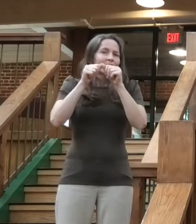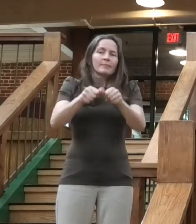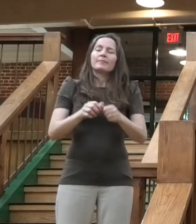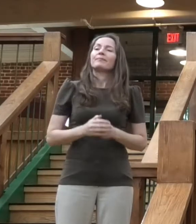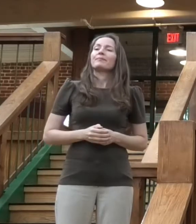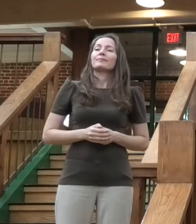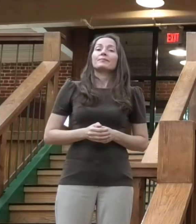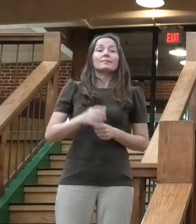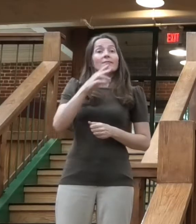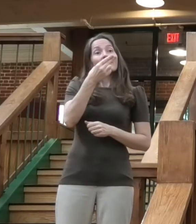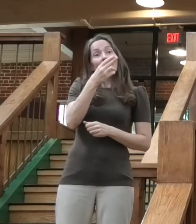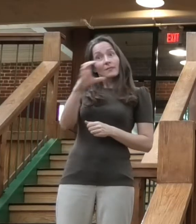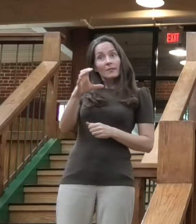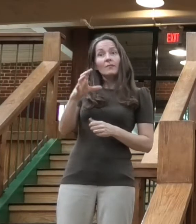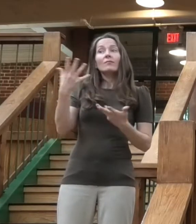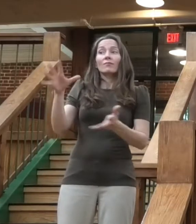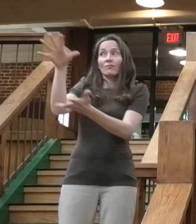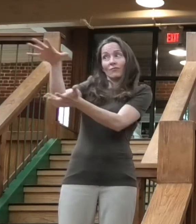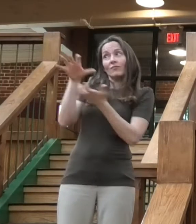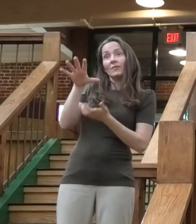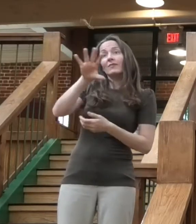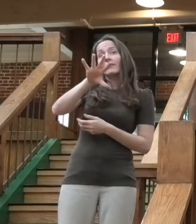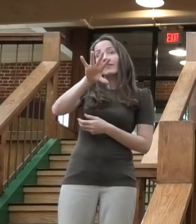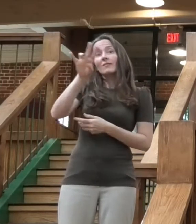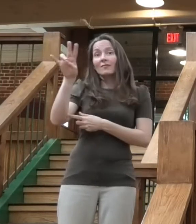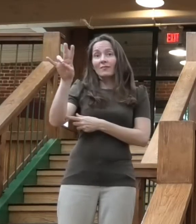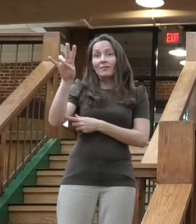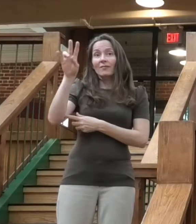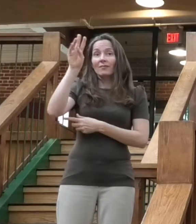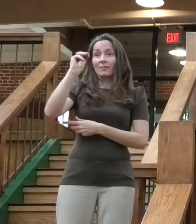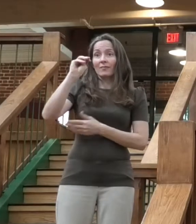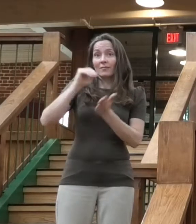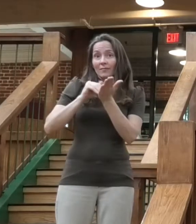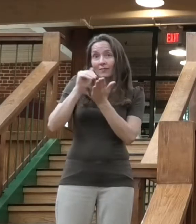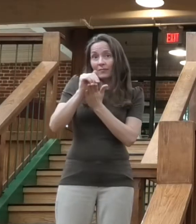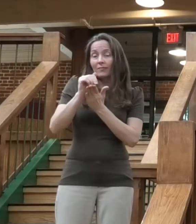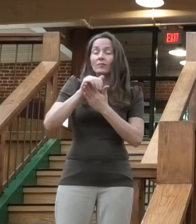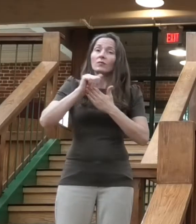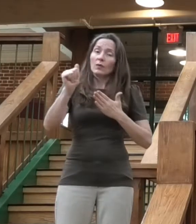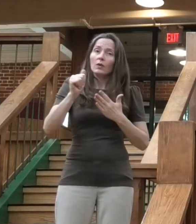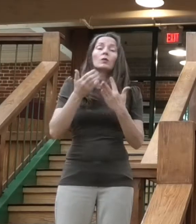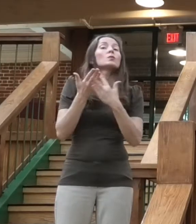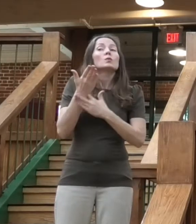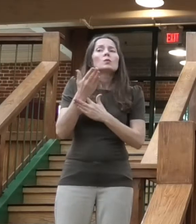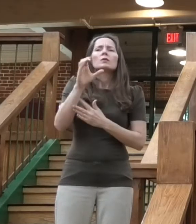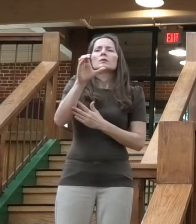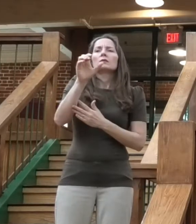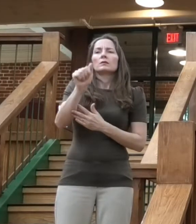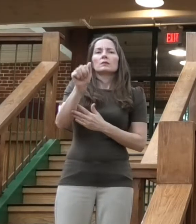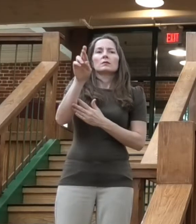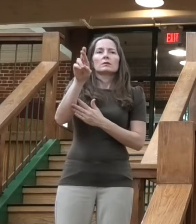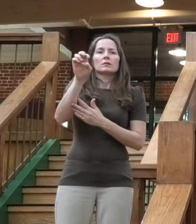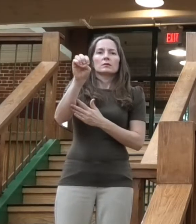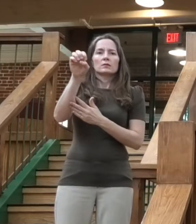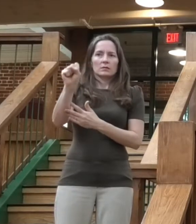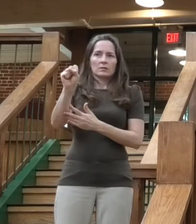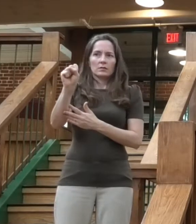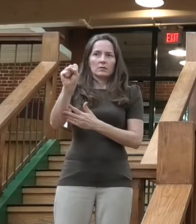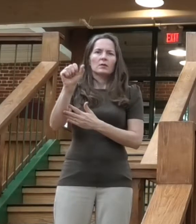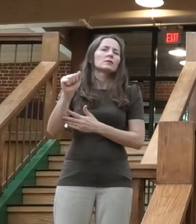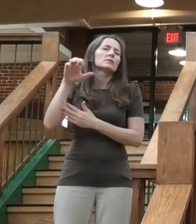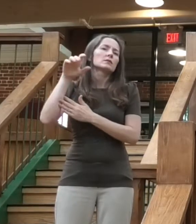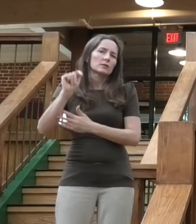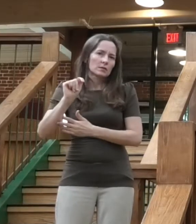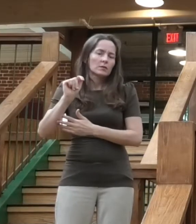million in federal relief funding from the CARES Act to support emergency expenses due to